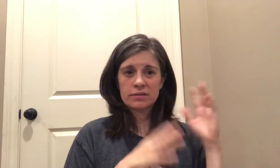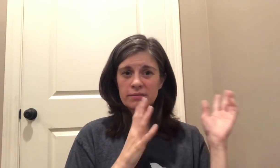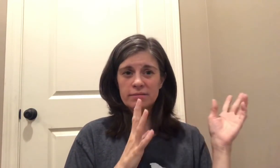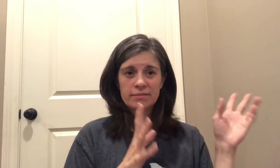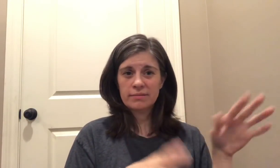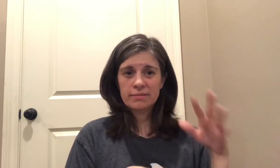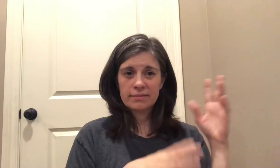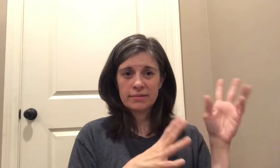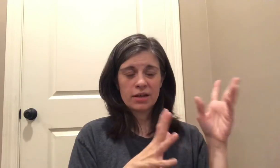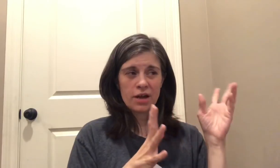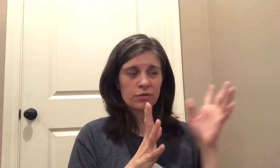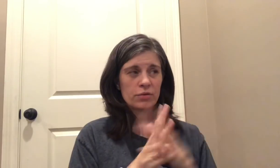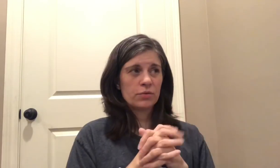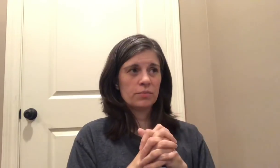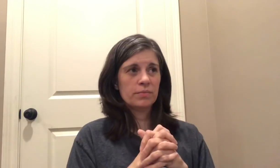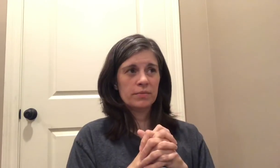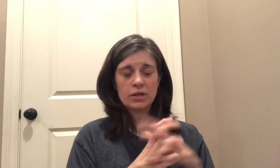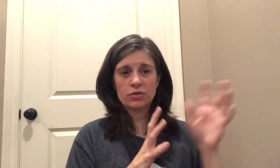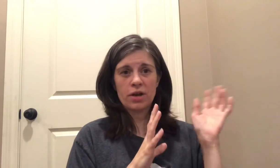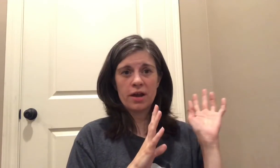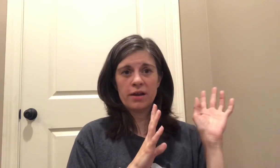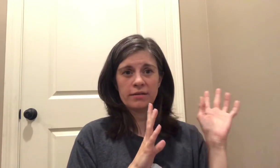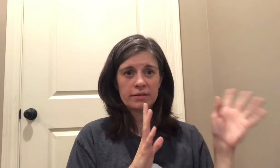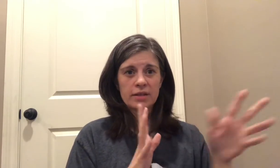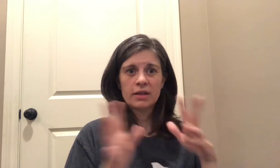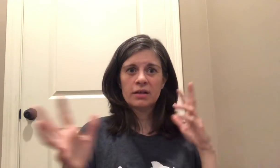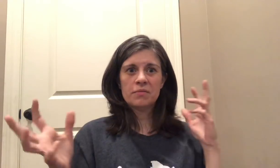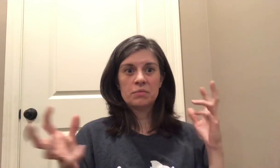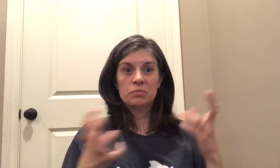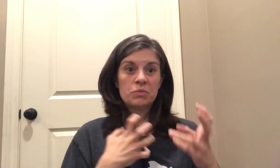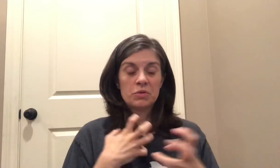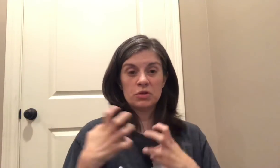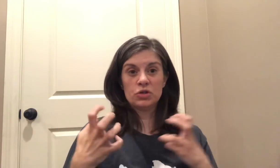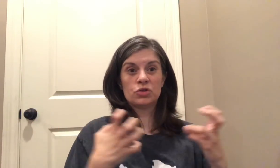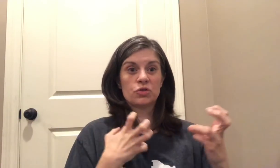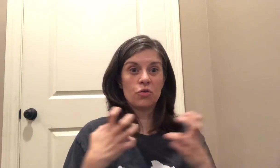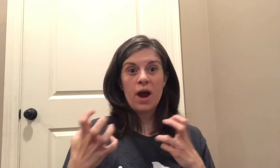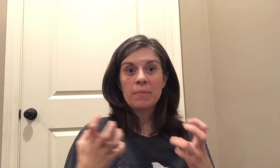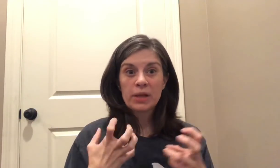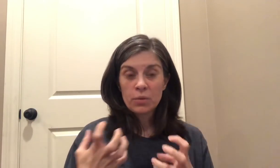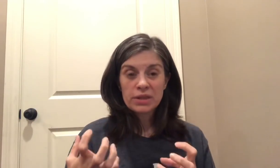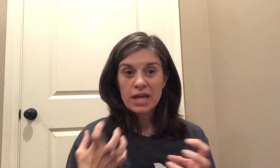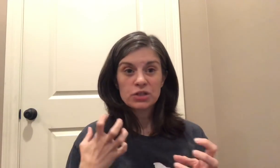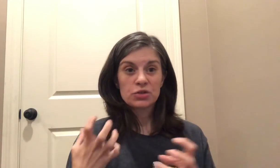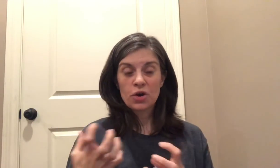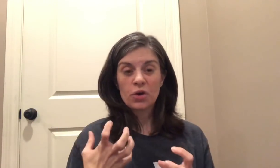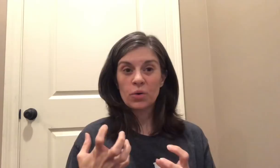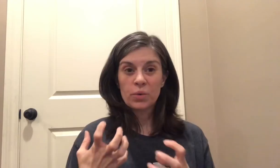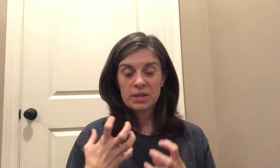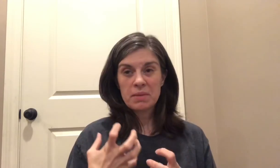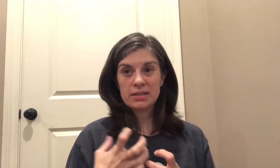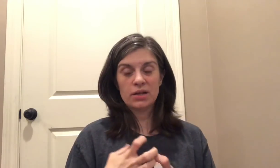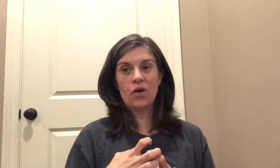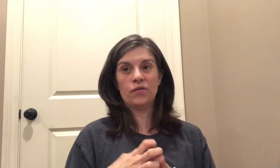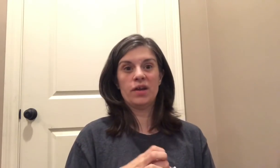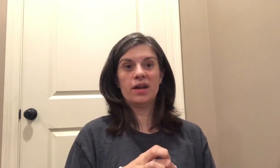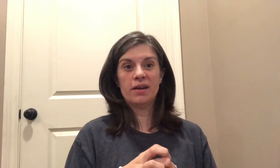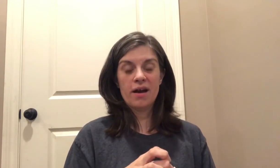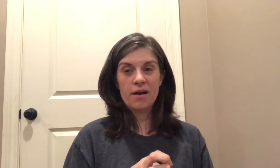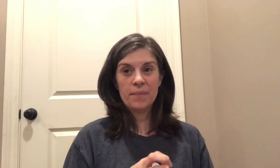got through yesterday grappling with that struggle within myself and um